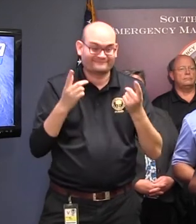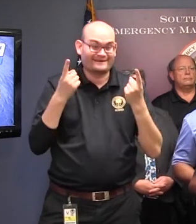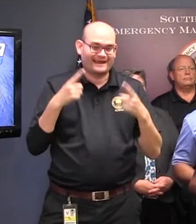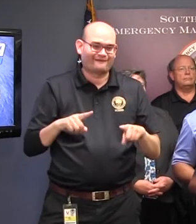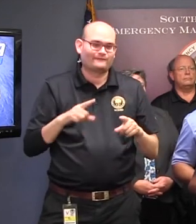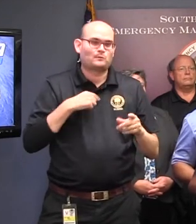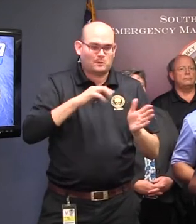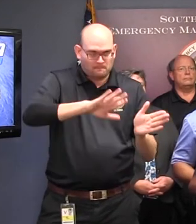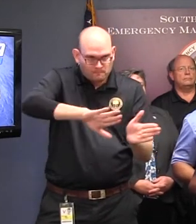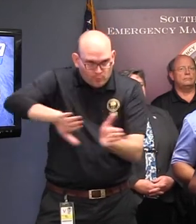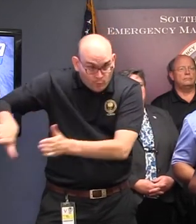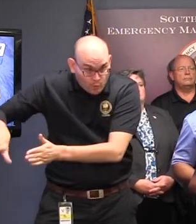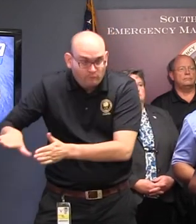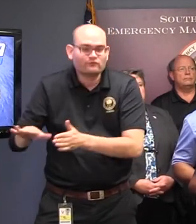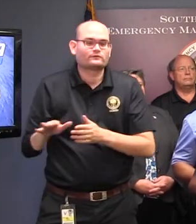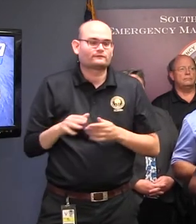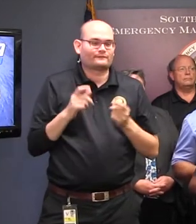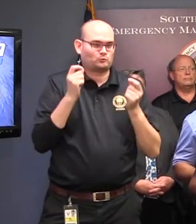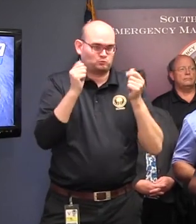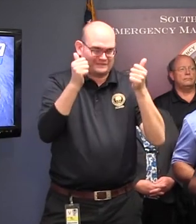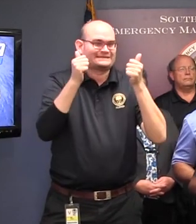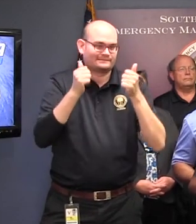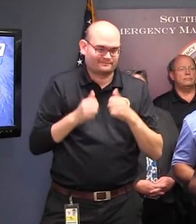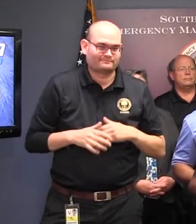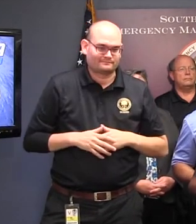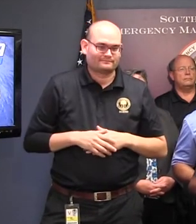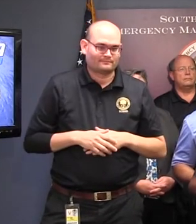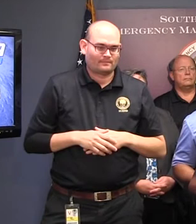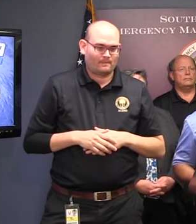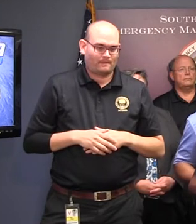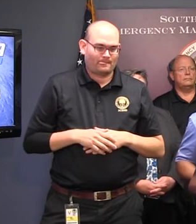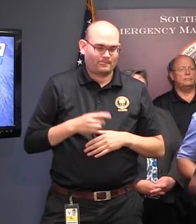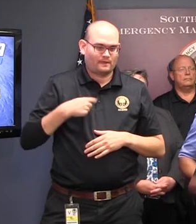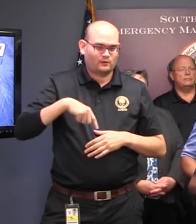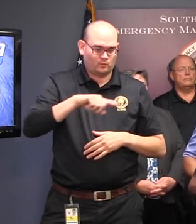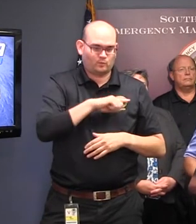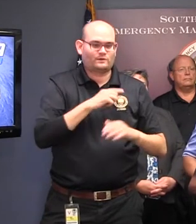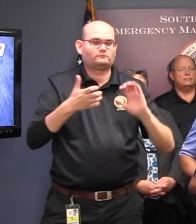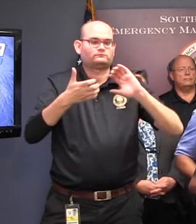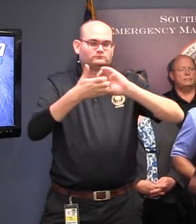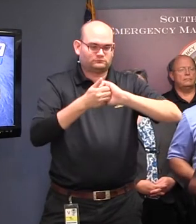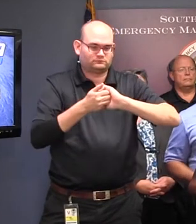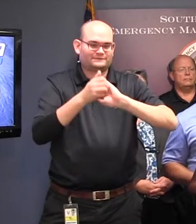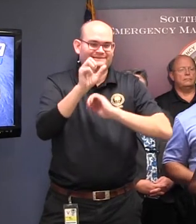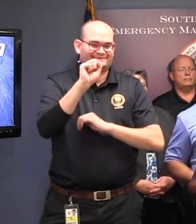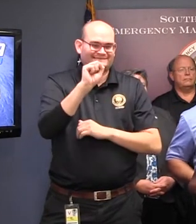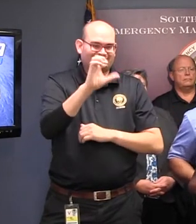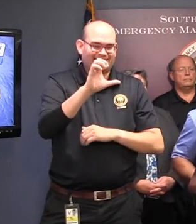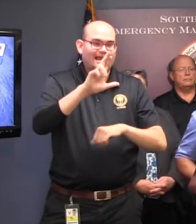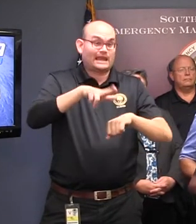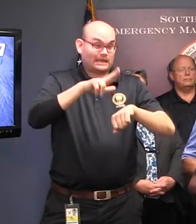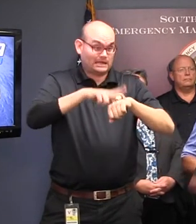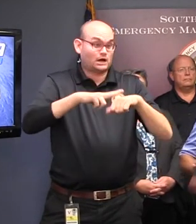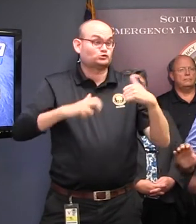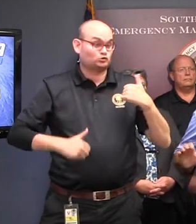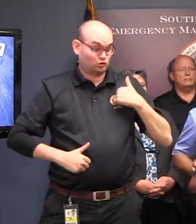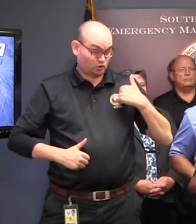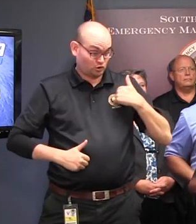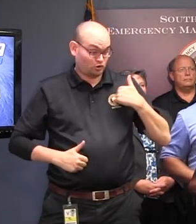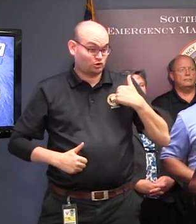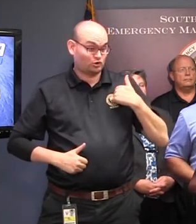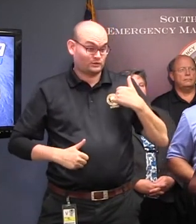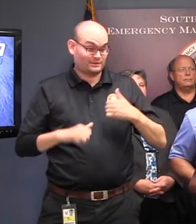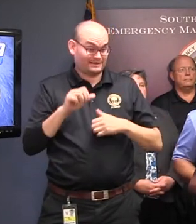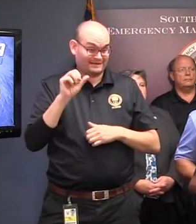off the road as quickly as possible. Partnering with the South Carolina National Guard, we are utilizing their records to clear